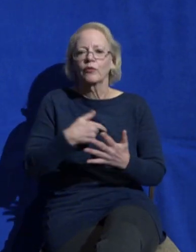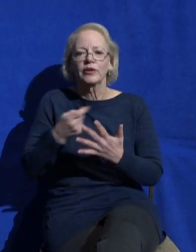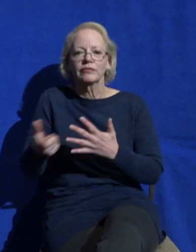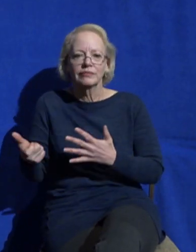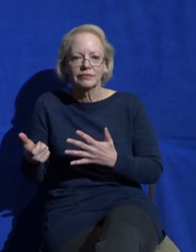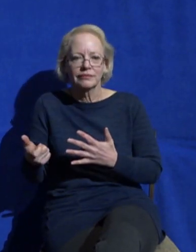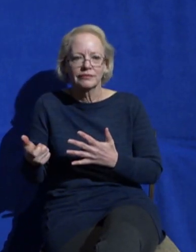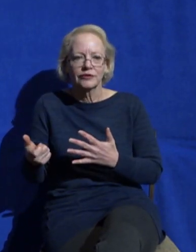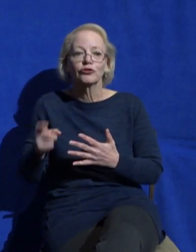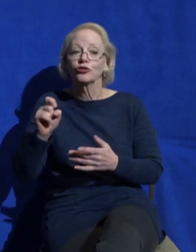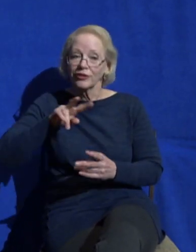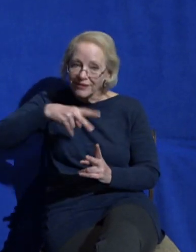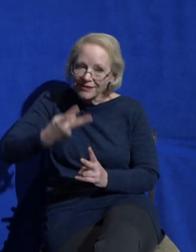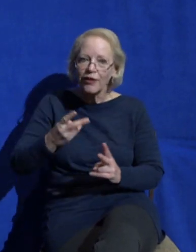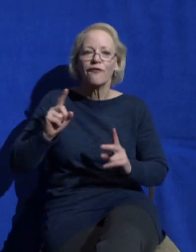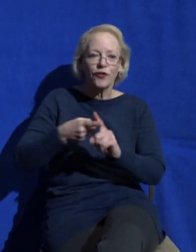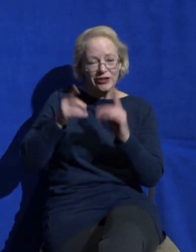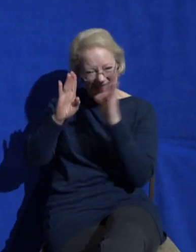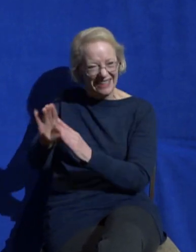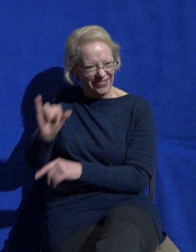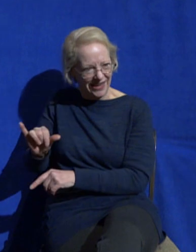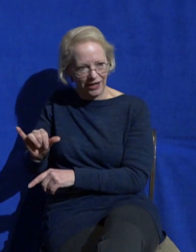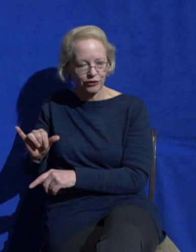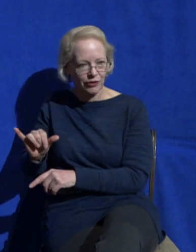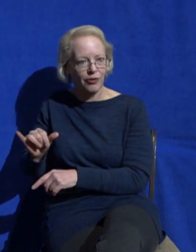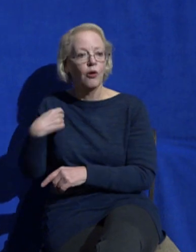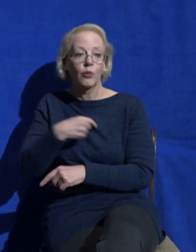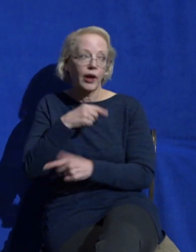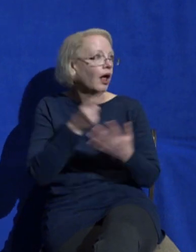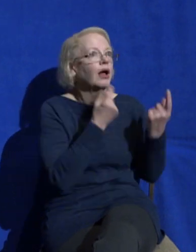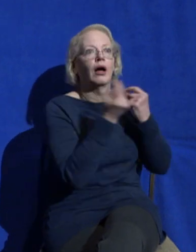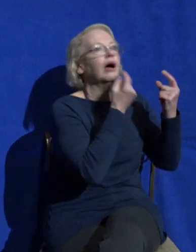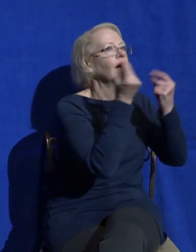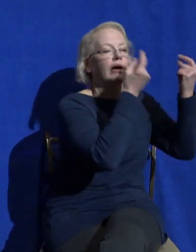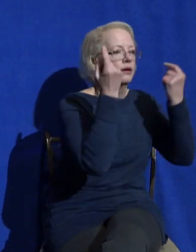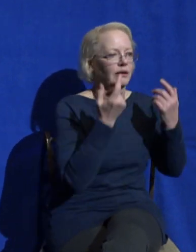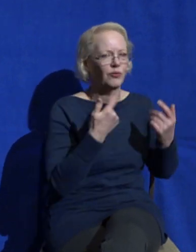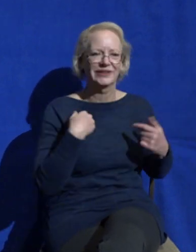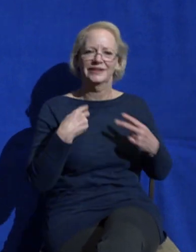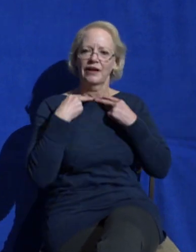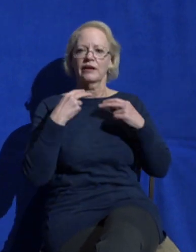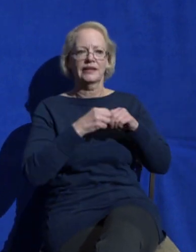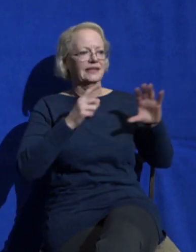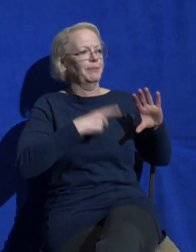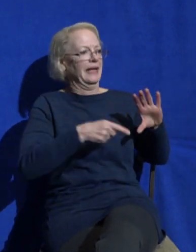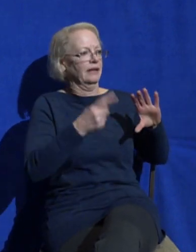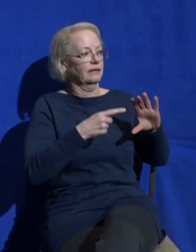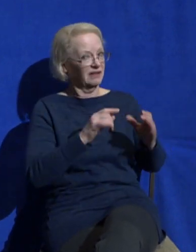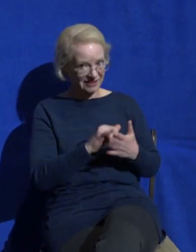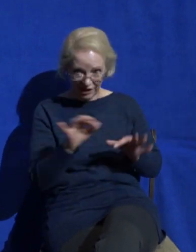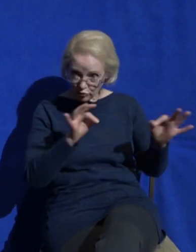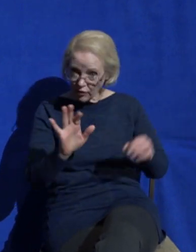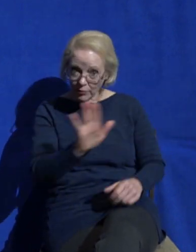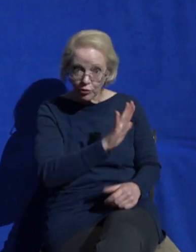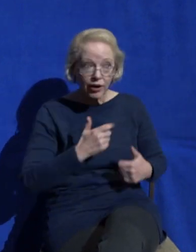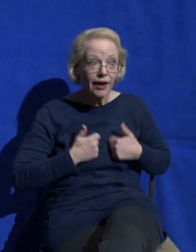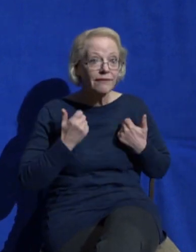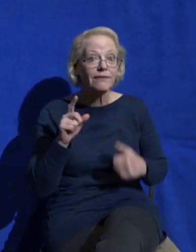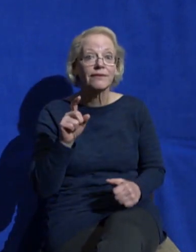Like these are all symptoms that you're stuck in the spin cycle. Does any of that describe your life? Here's a better question.